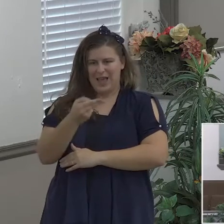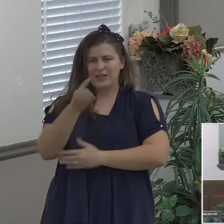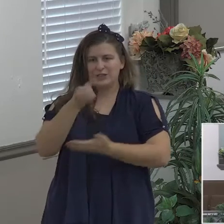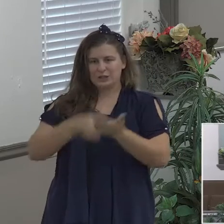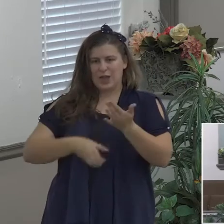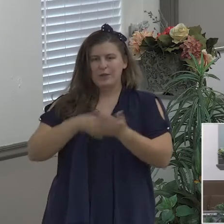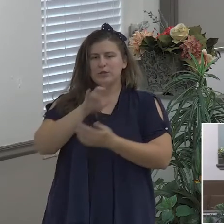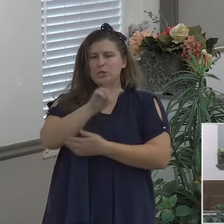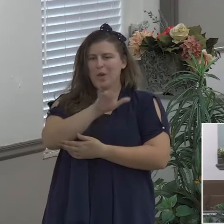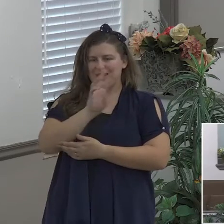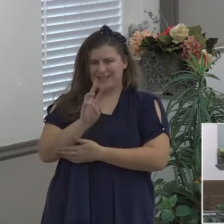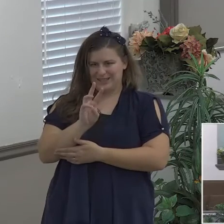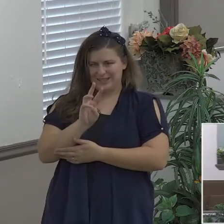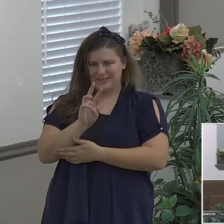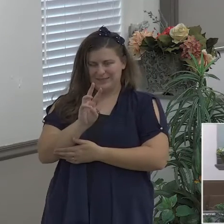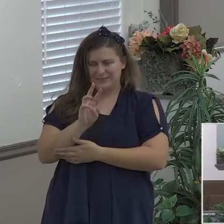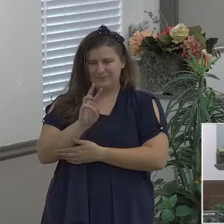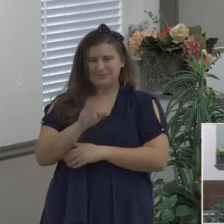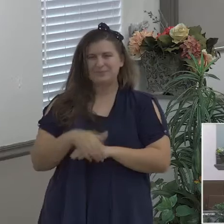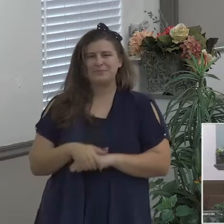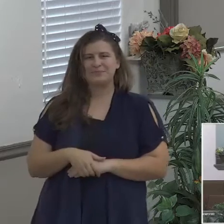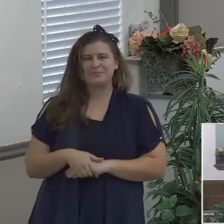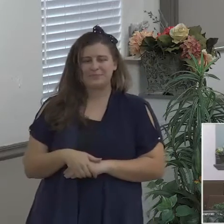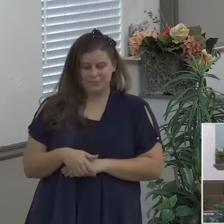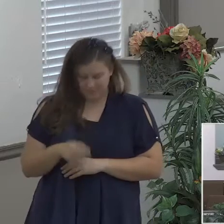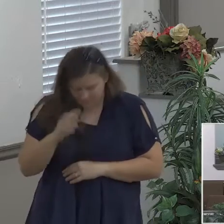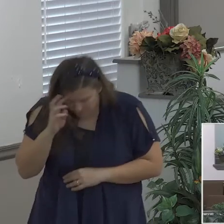Isaiah chapter number 26 tonight